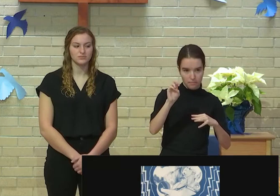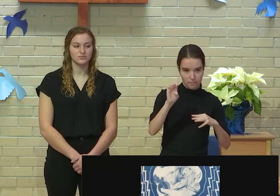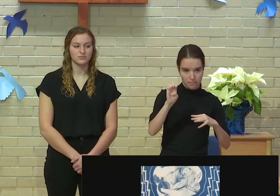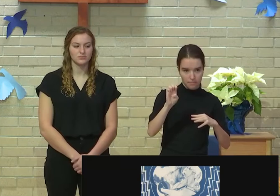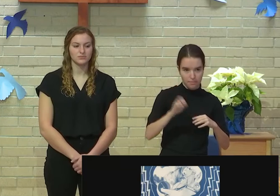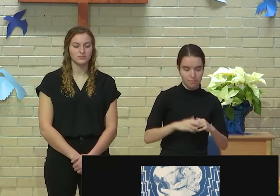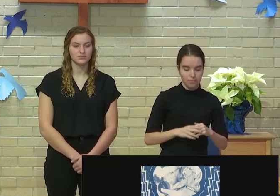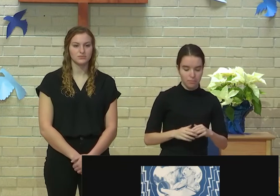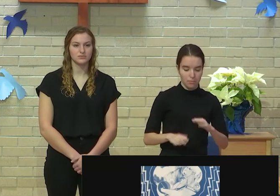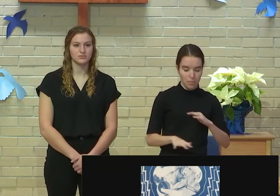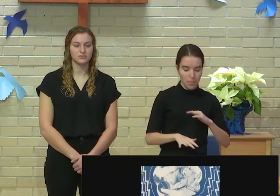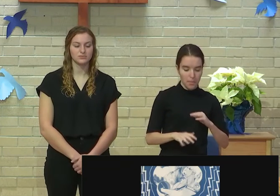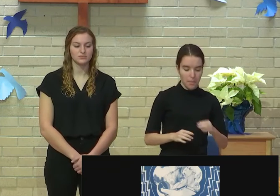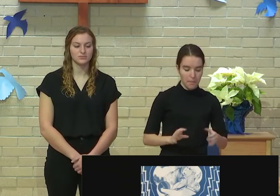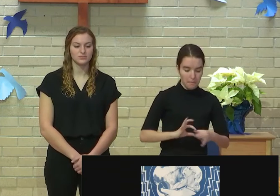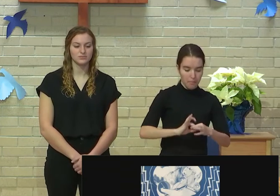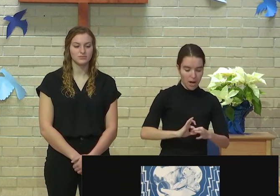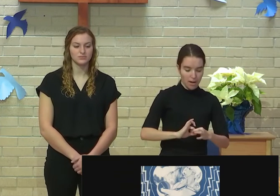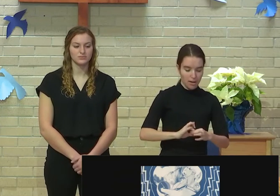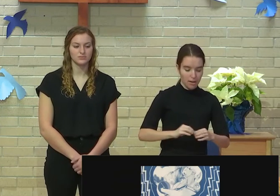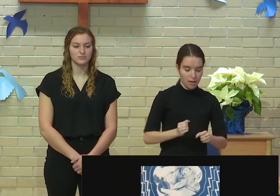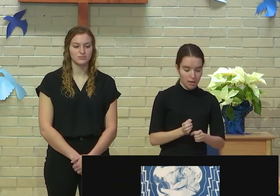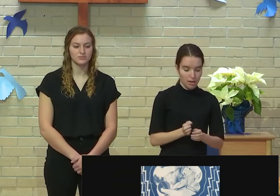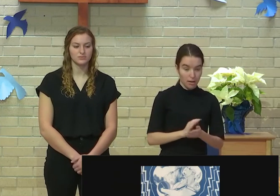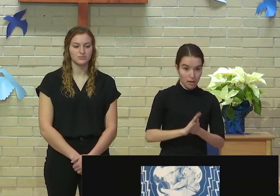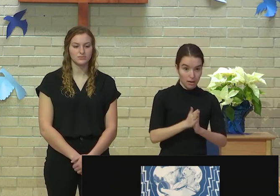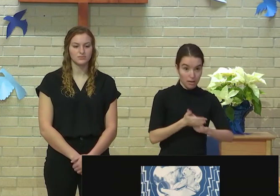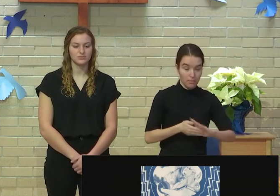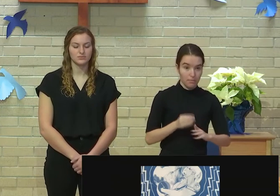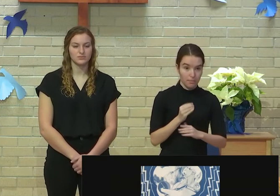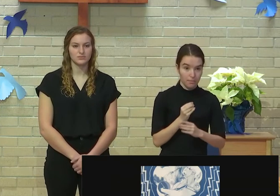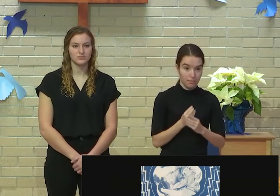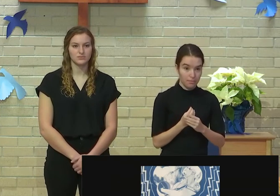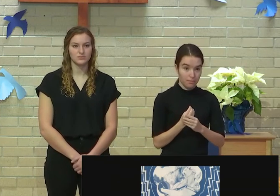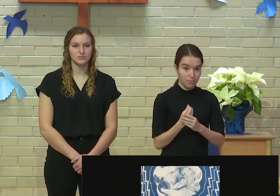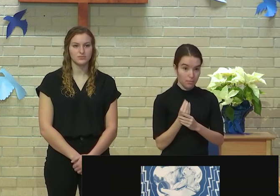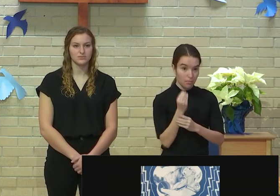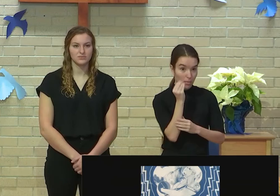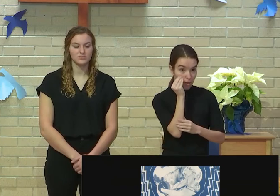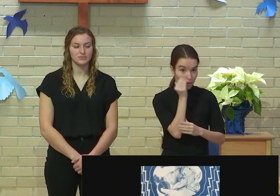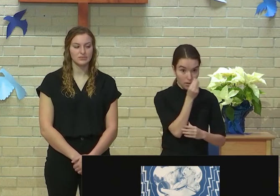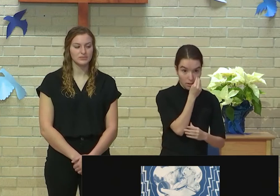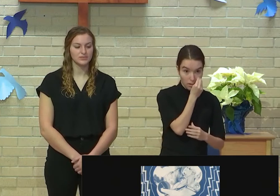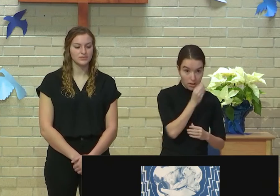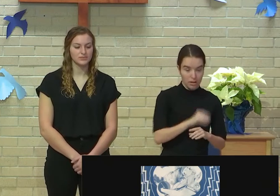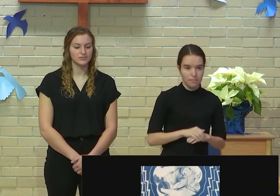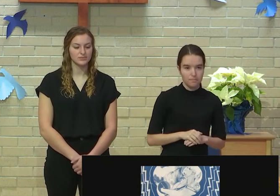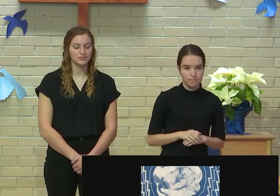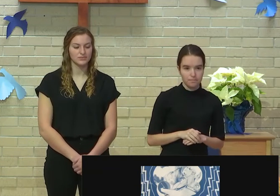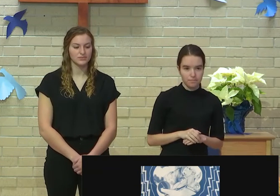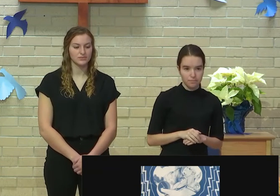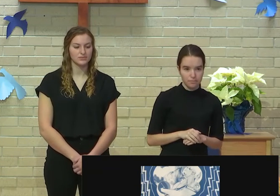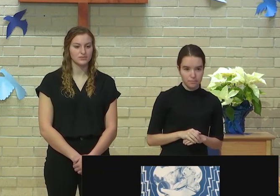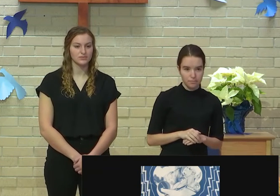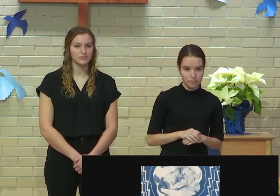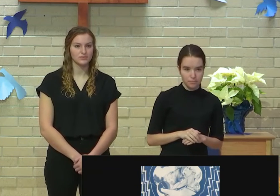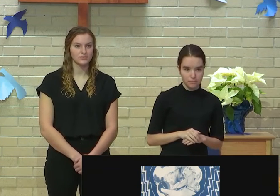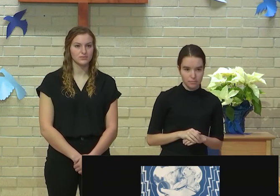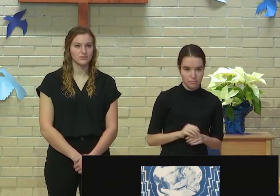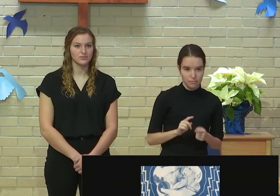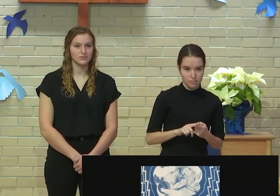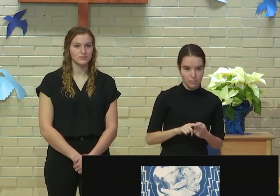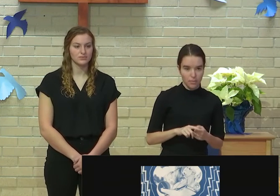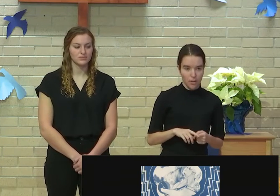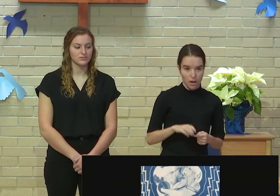these objects into a flower as my organic piece. And the flower is made up of, as you can see, a